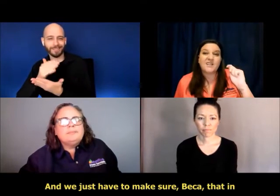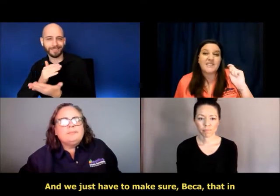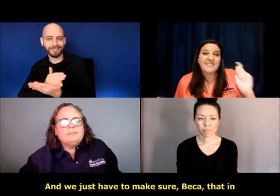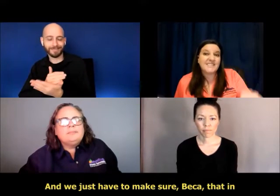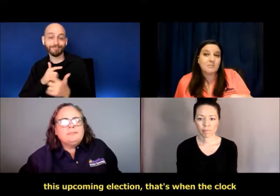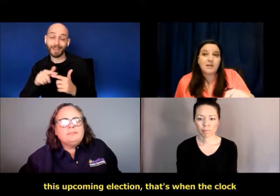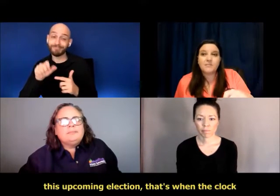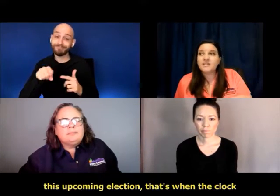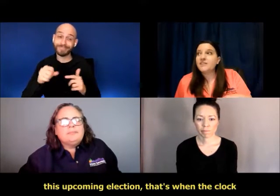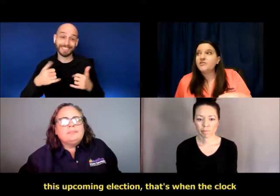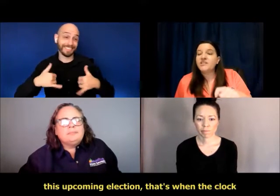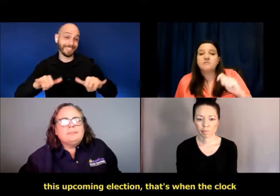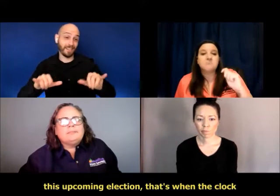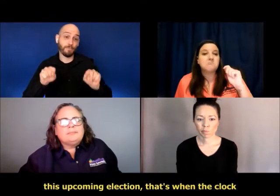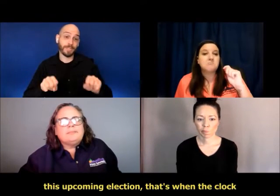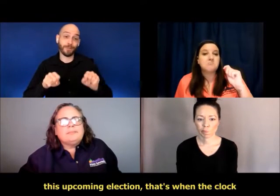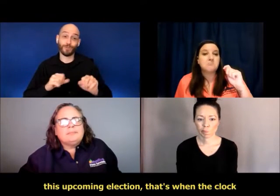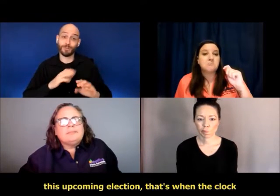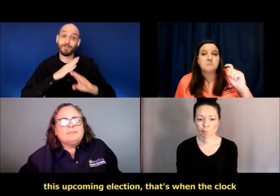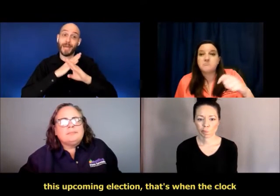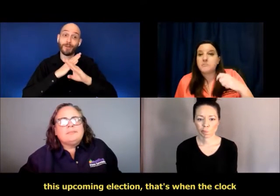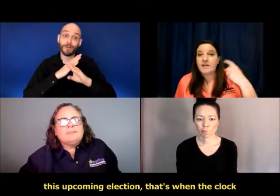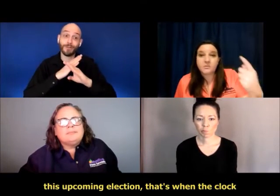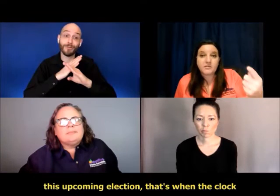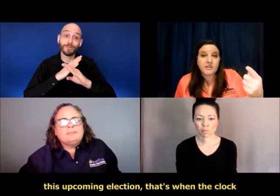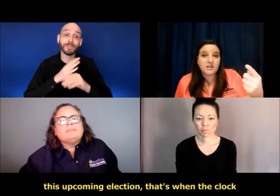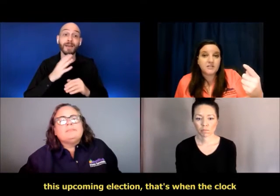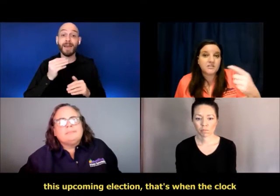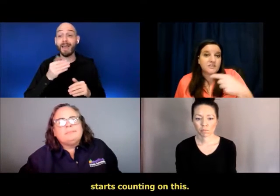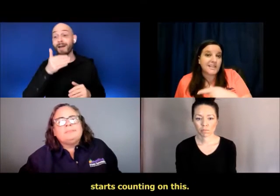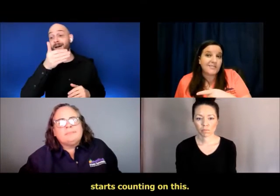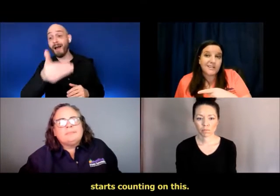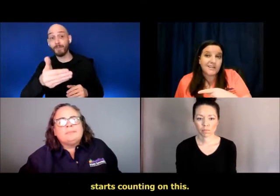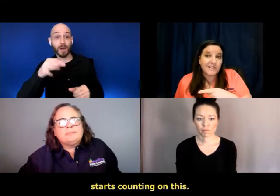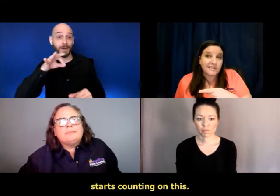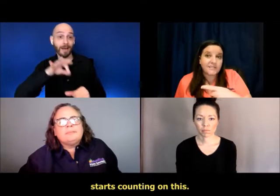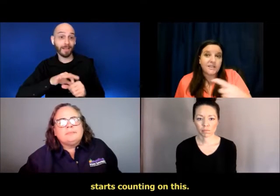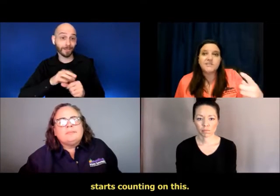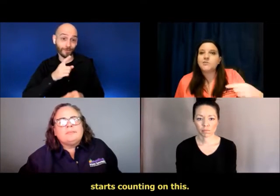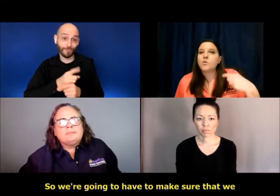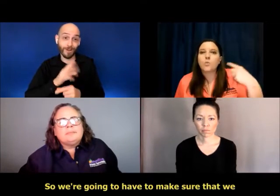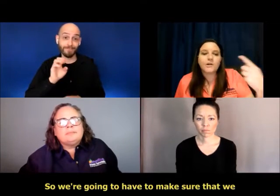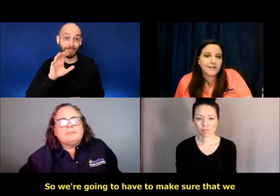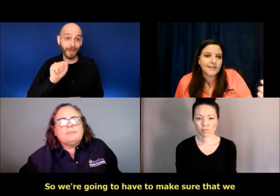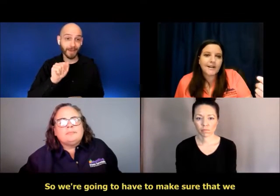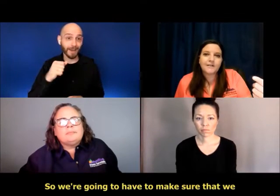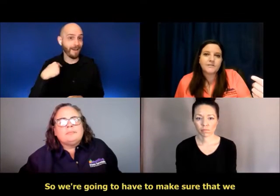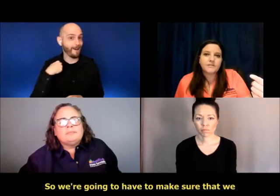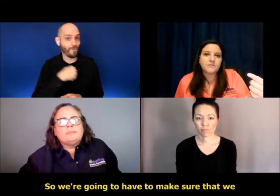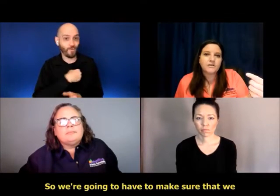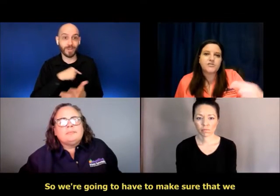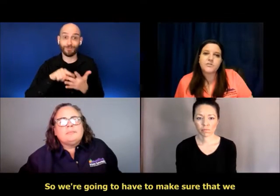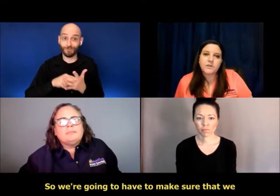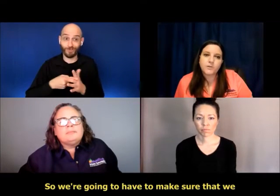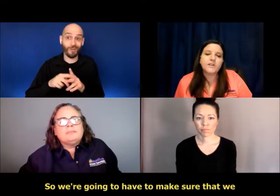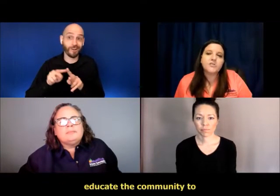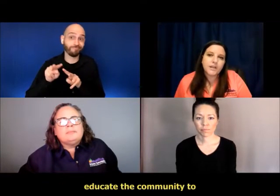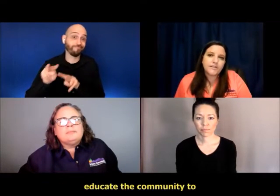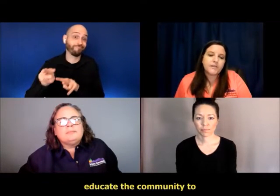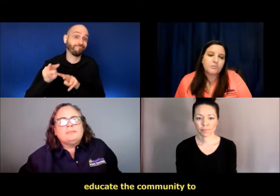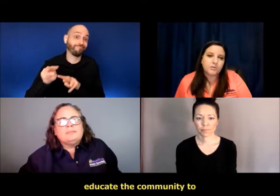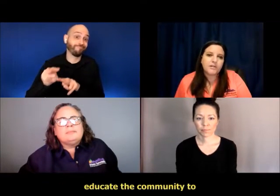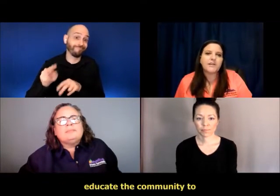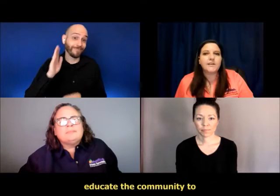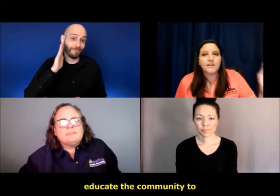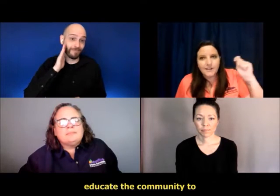Becca, that in this upcoming election, that's when the clock starts counting on this. So, we're going to have to make sure that we